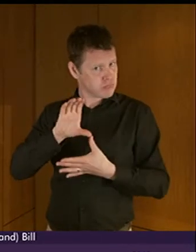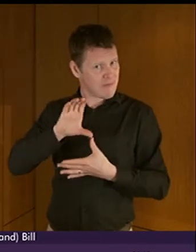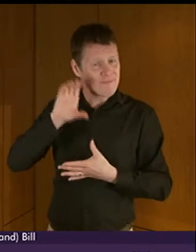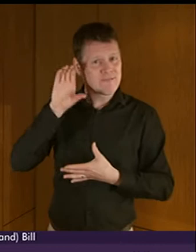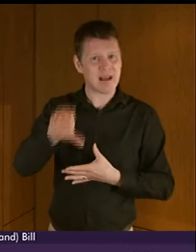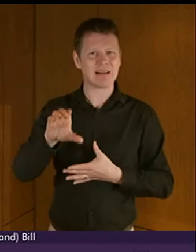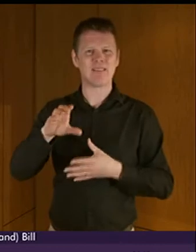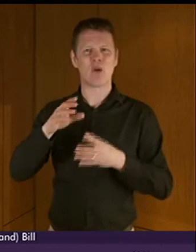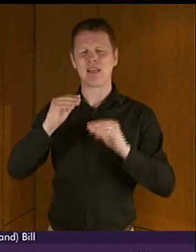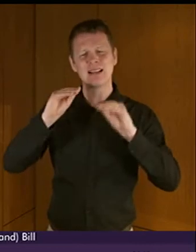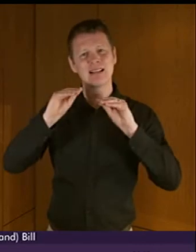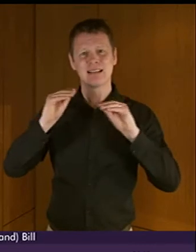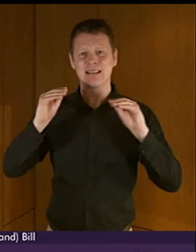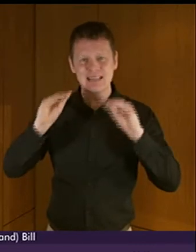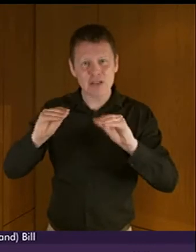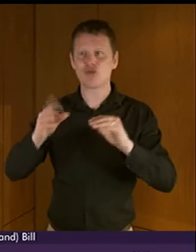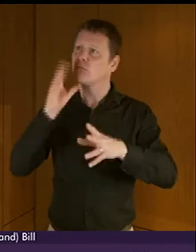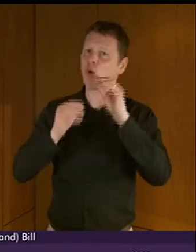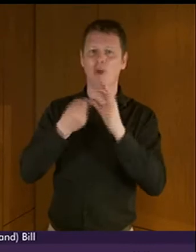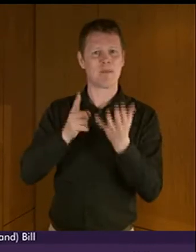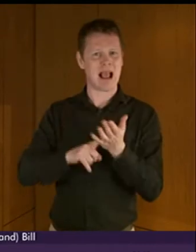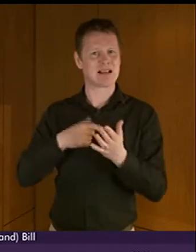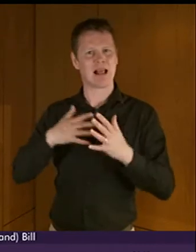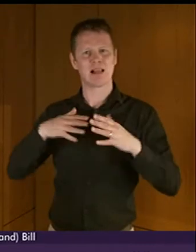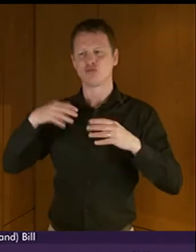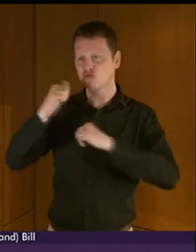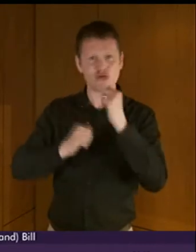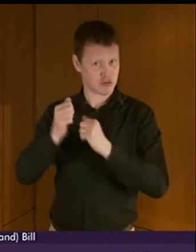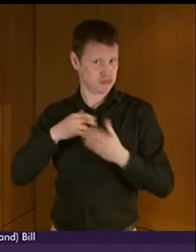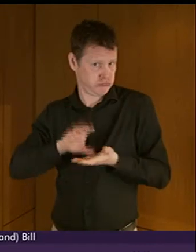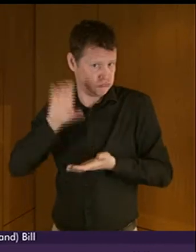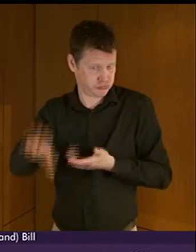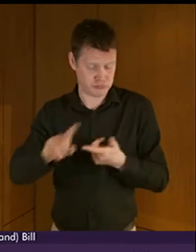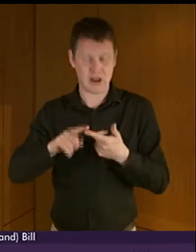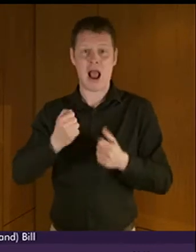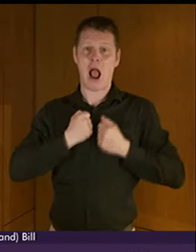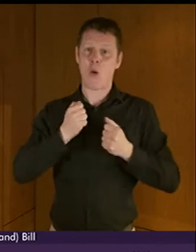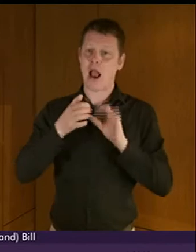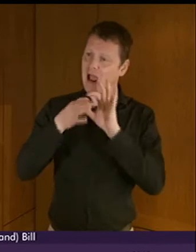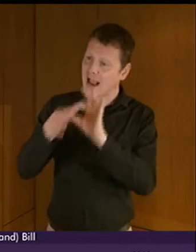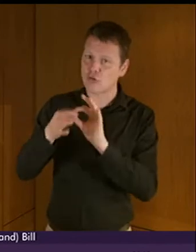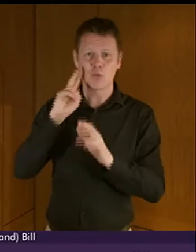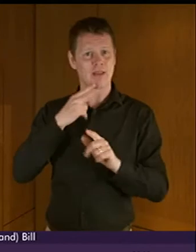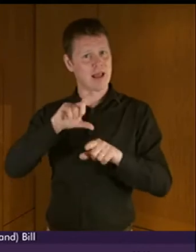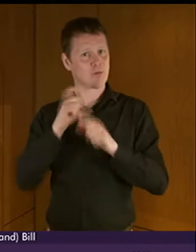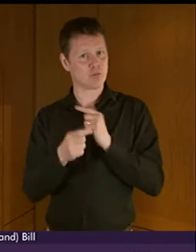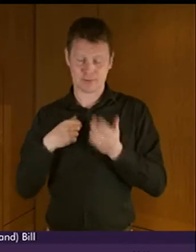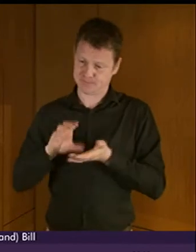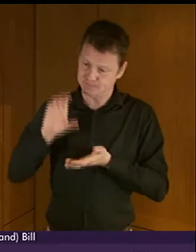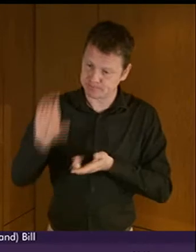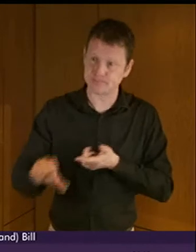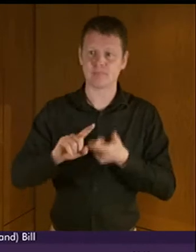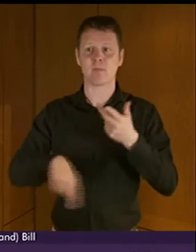for teaching and learning of BSL to improve our engagement with the deaf community enabling and